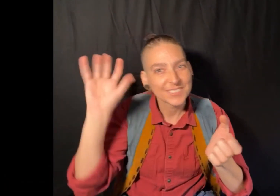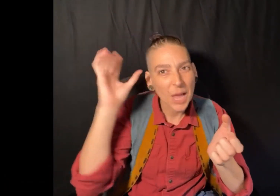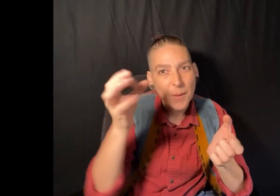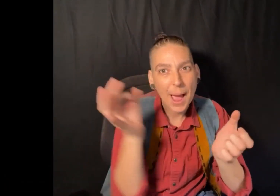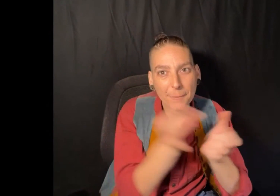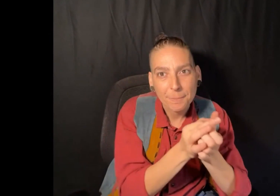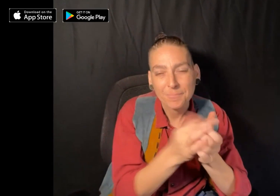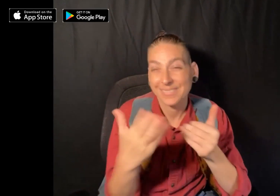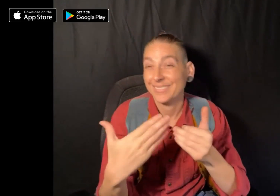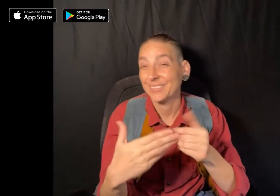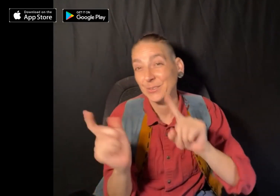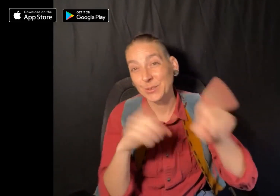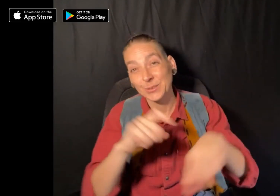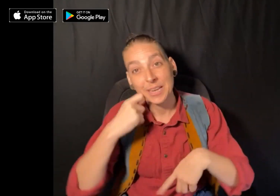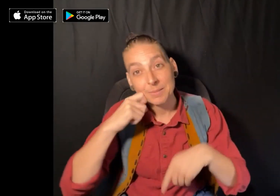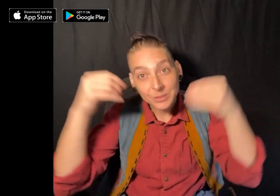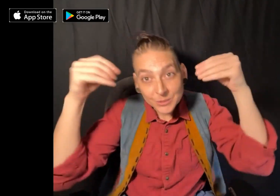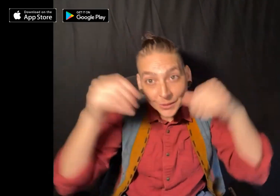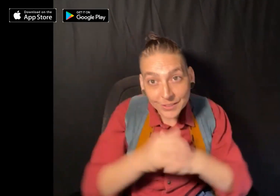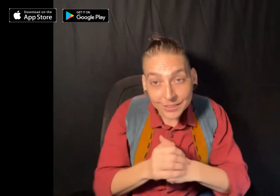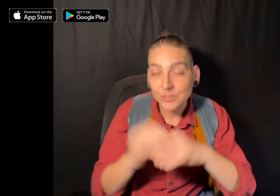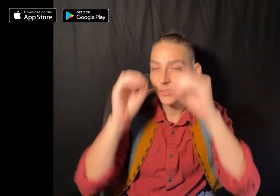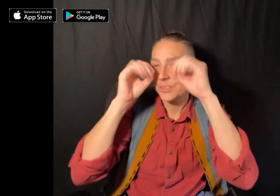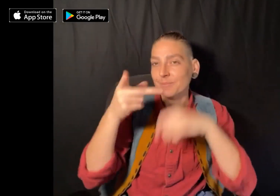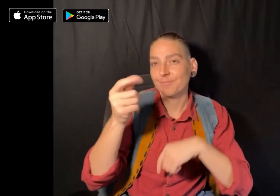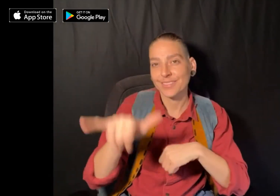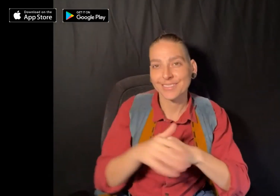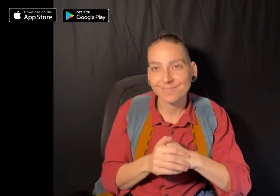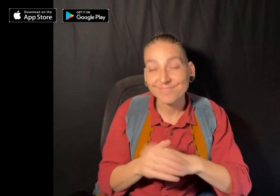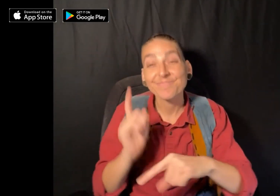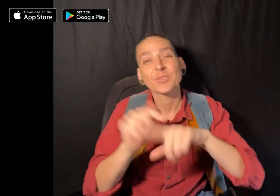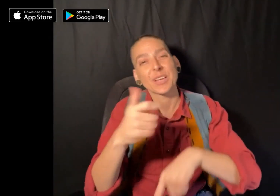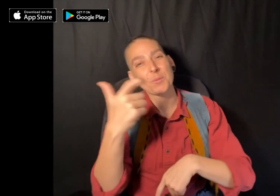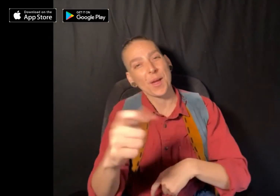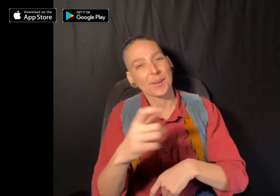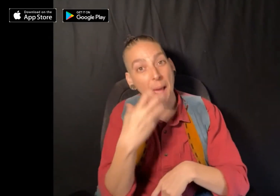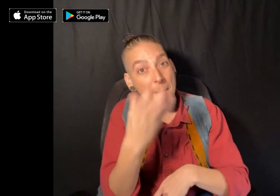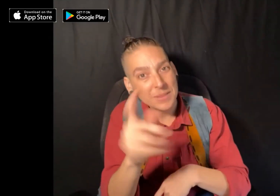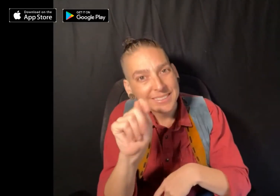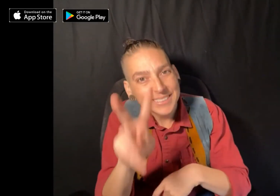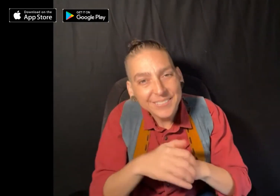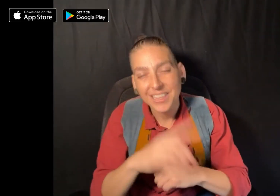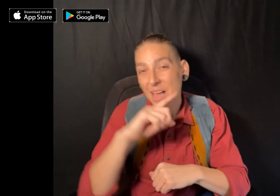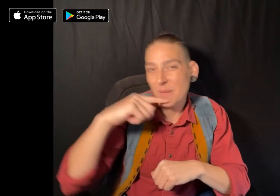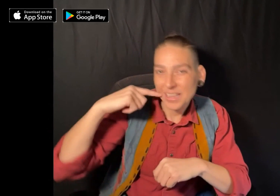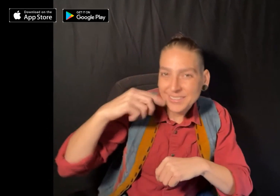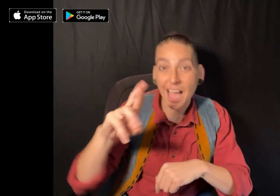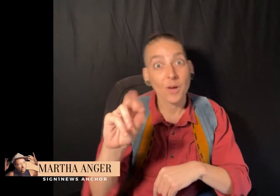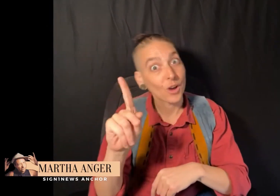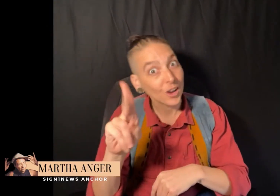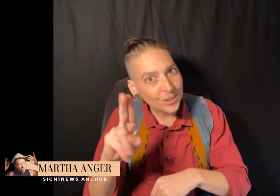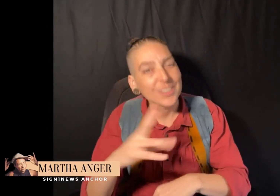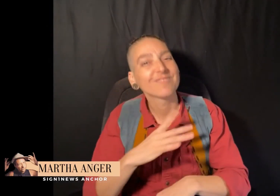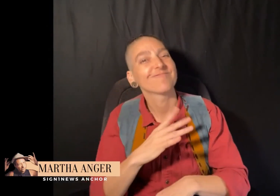by heading to the App Store or Google Play Store on your smartphone. And, you can also watch on Apple TV, Amazon, and Roku.